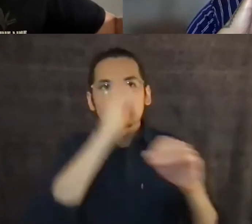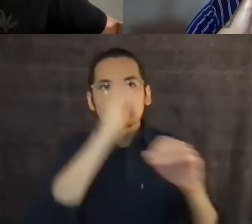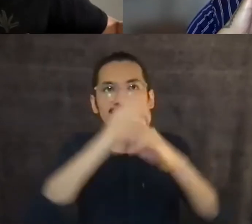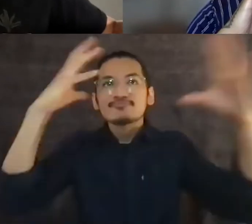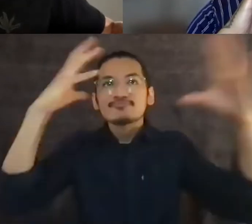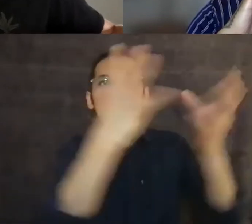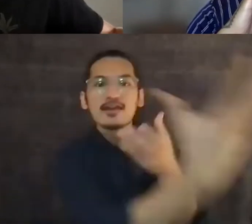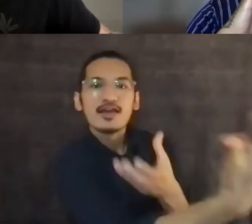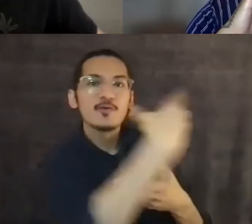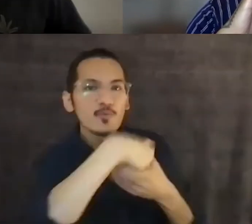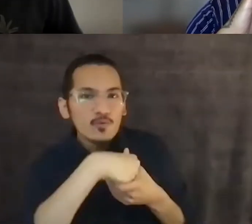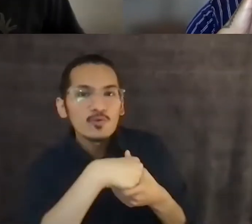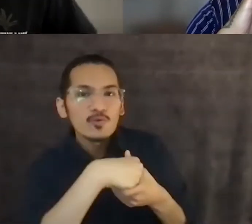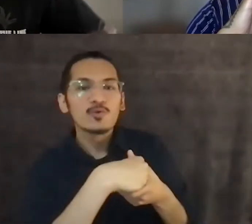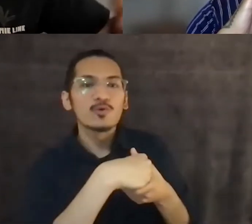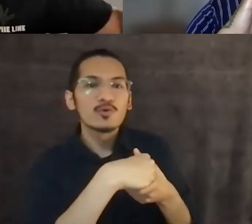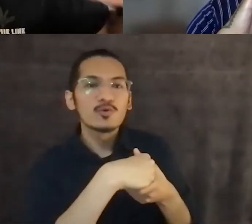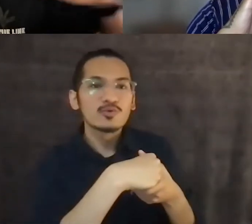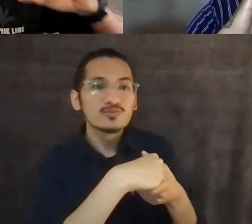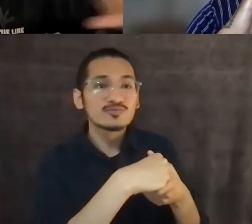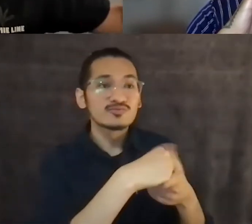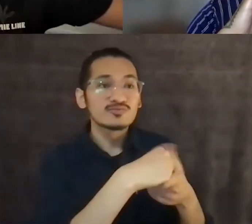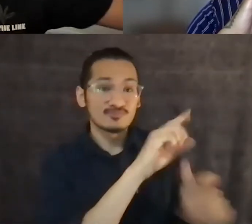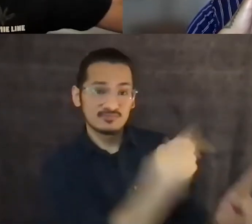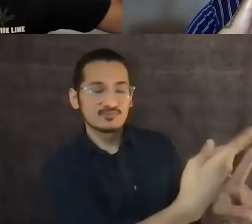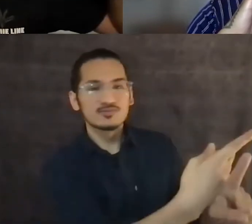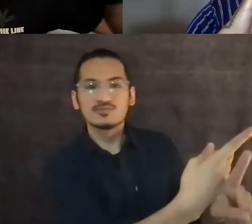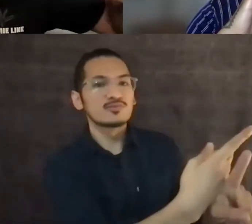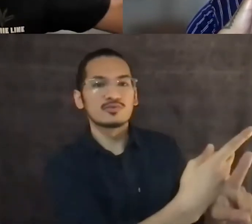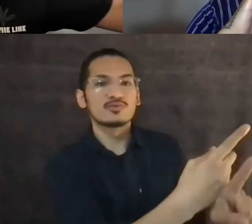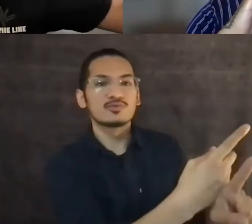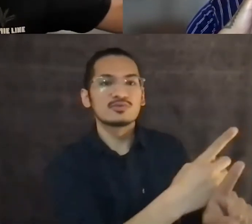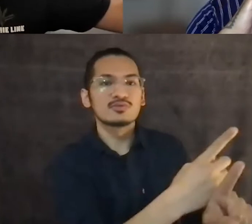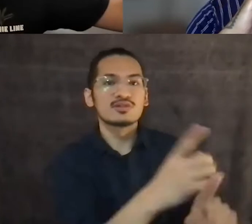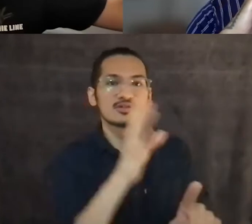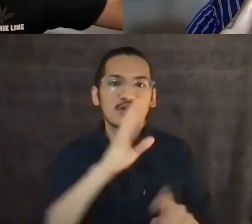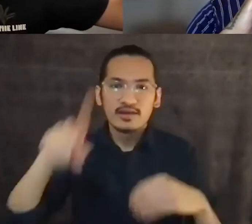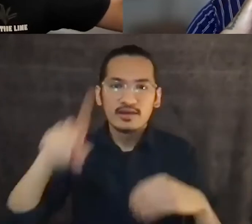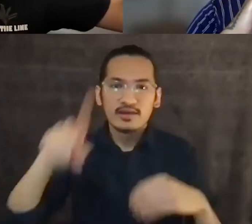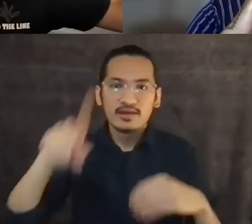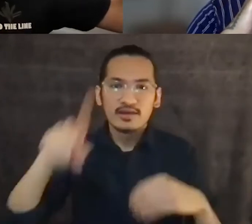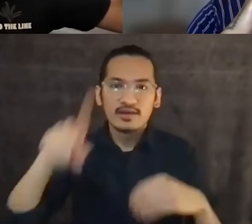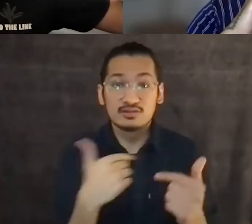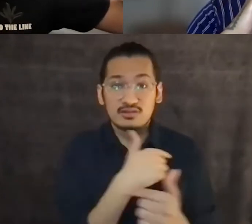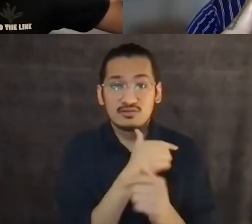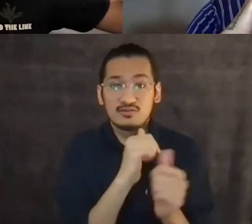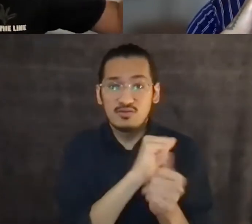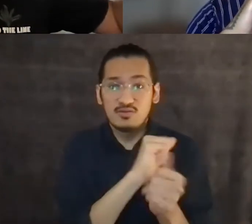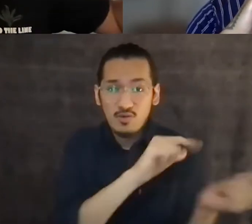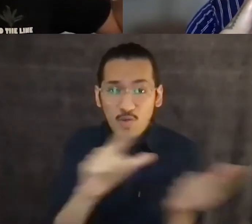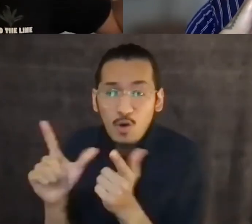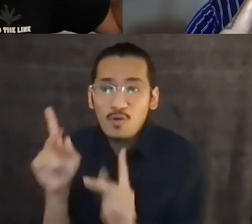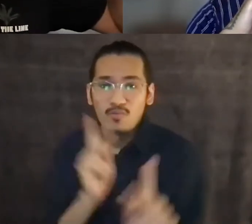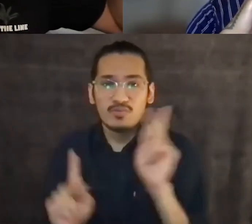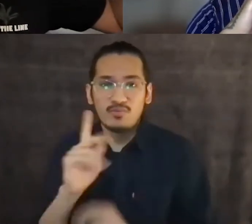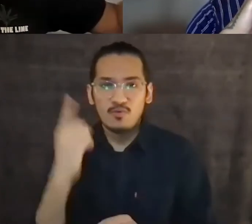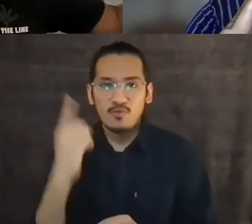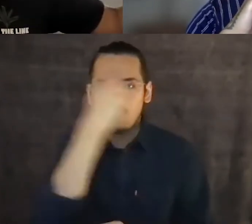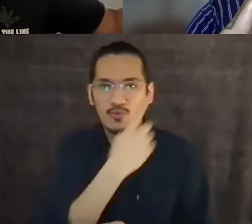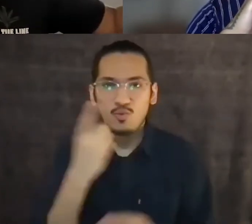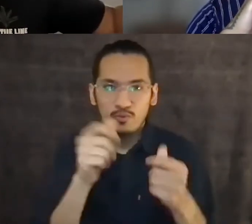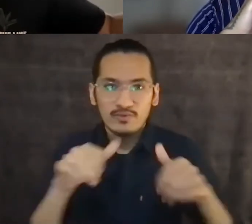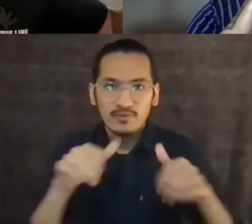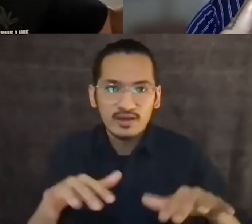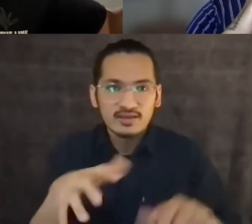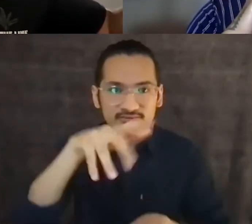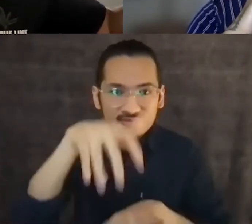Hawaiian independent future. We are talking about like erasing whole numbers of us, people who look and love me and my